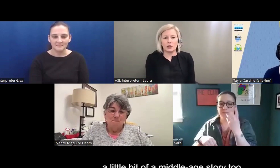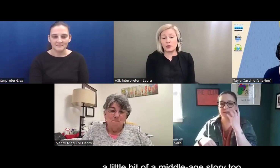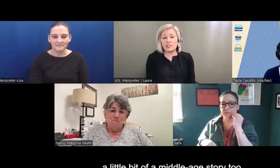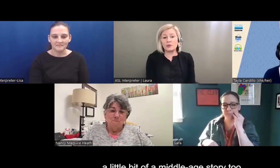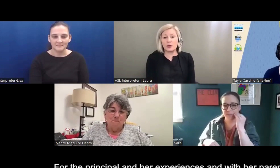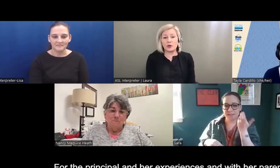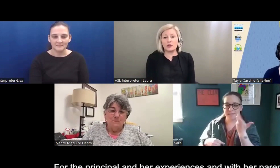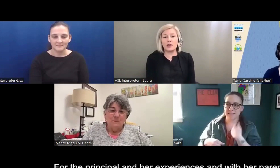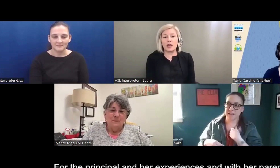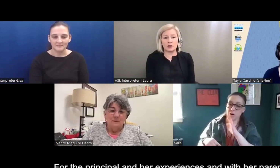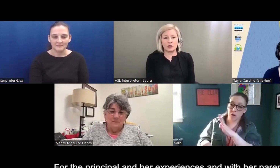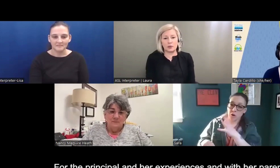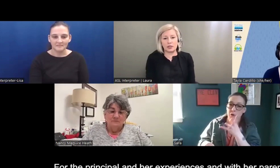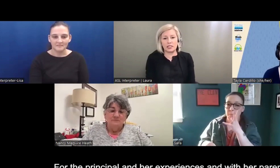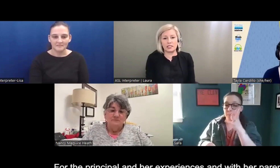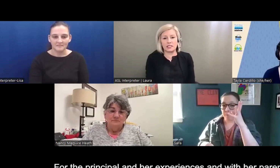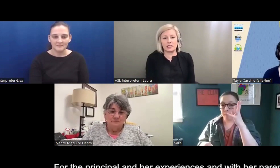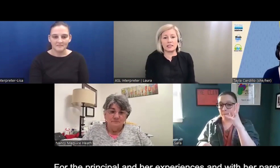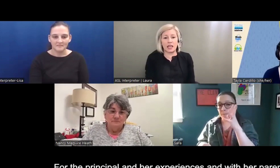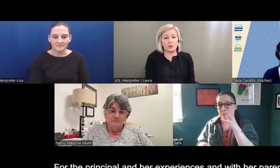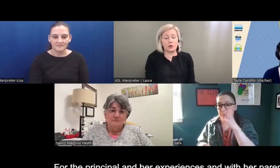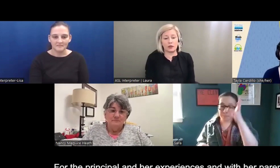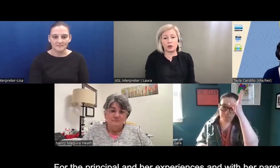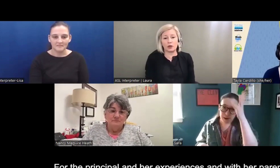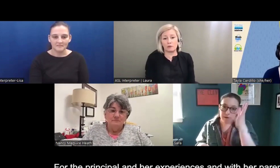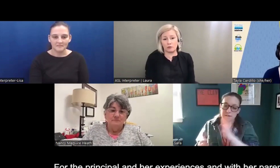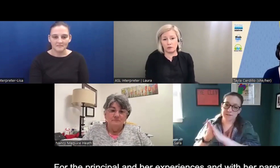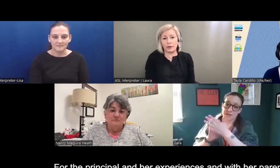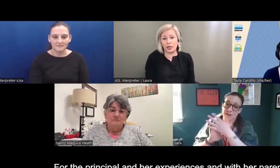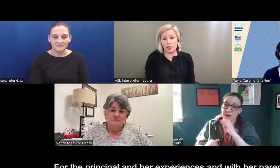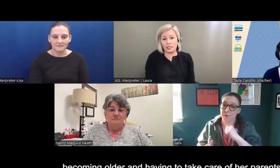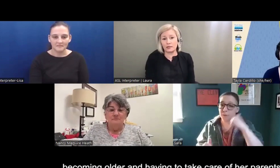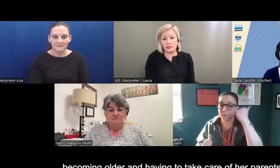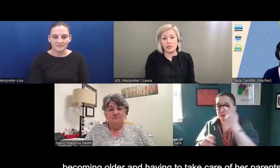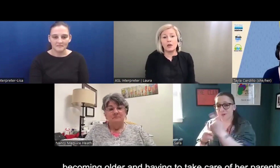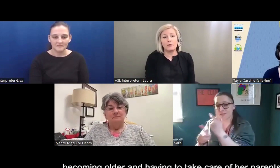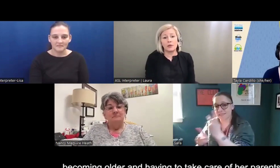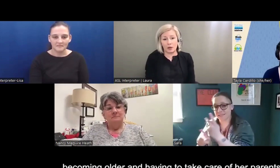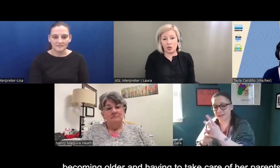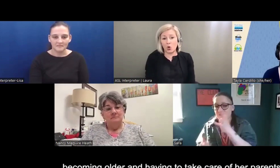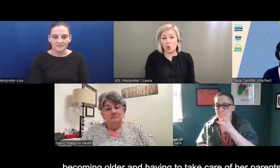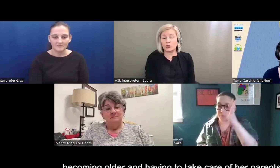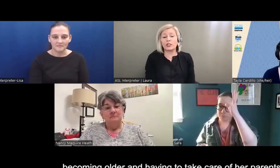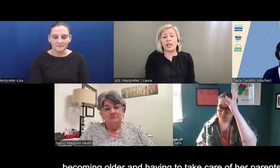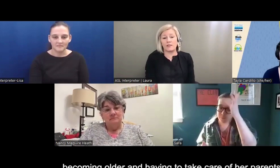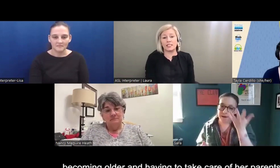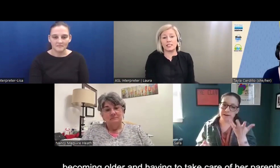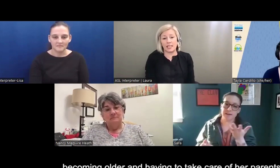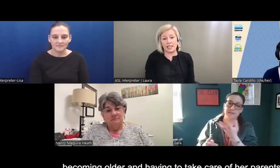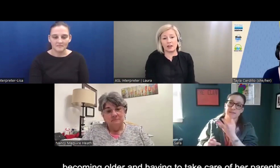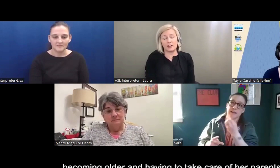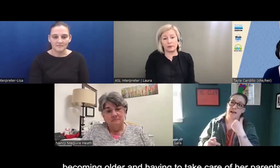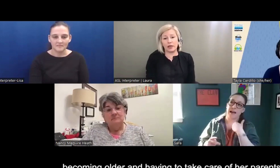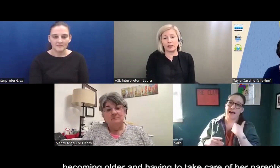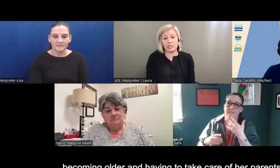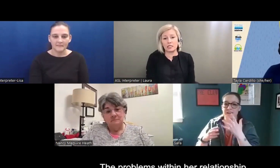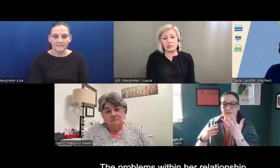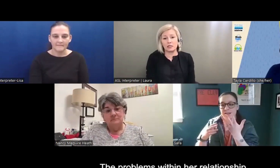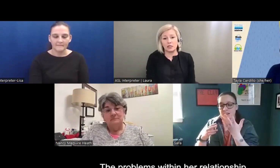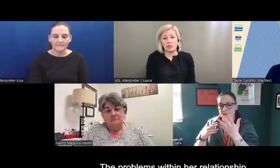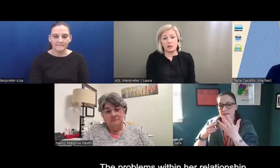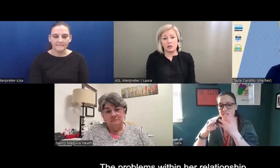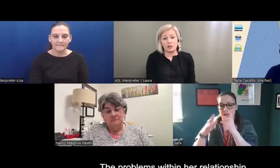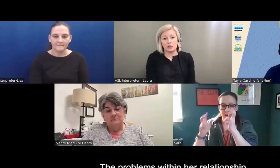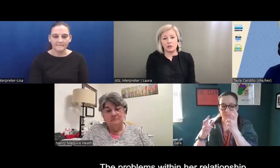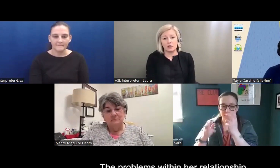the principal and her experiences and with her parents becoming older and having to take care of parents.